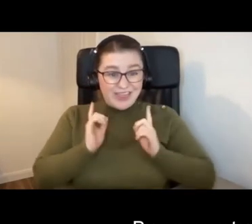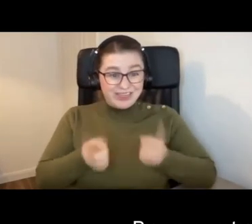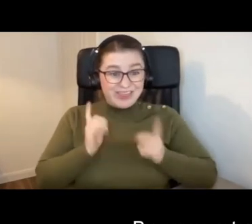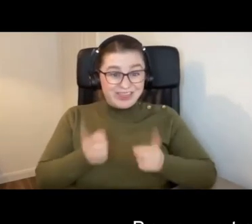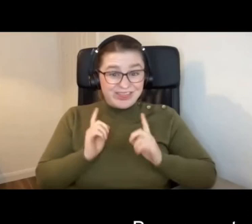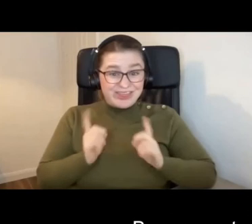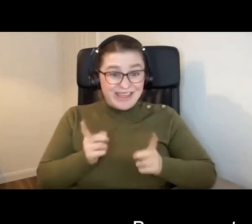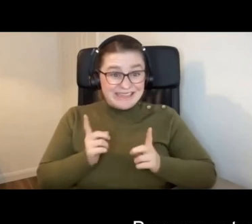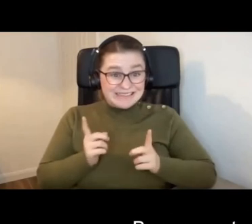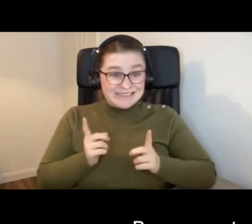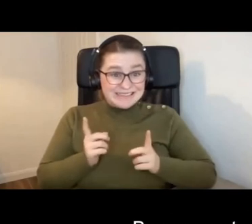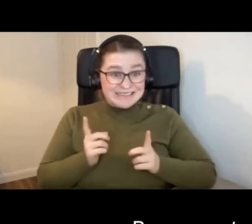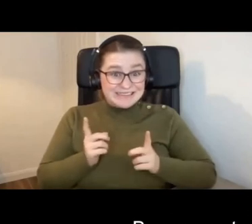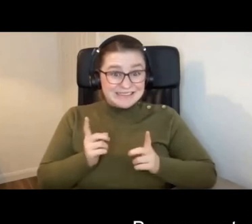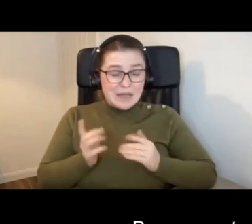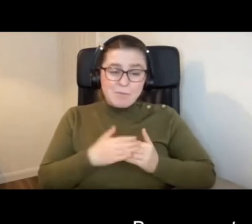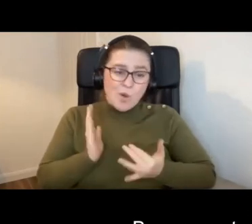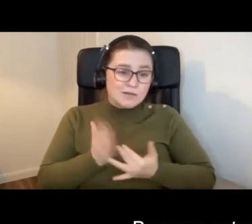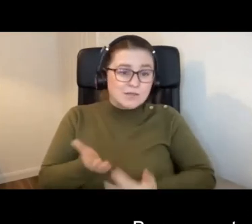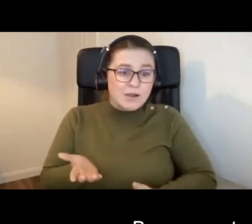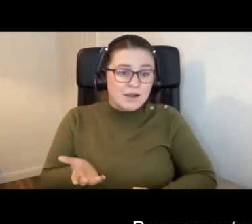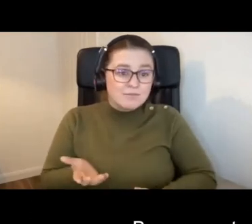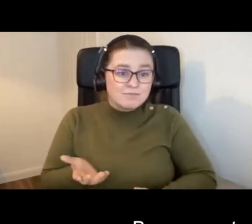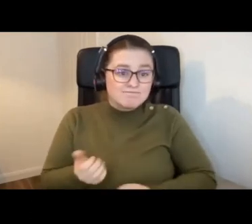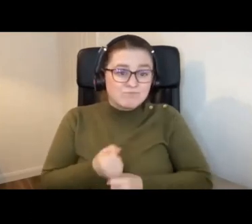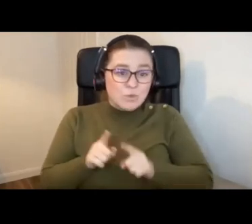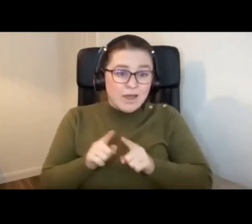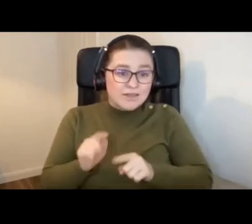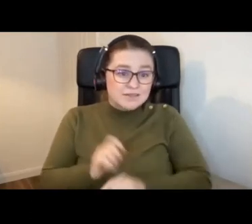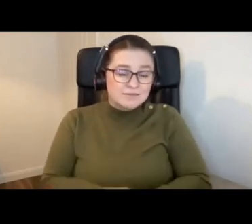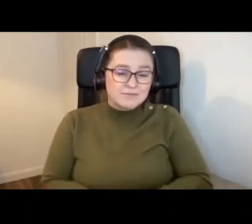much more accessible to do it this way.